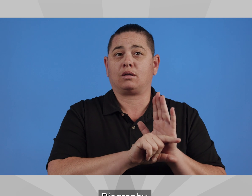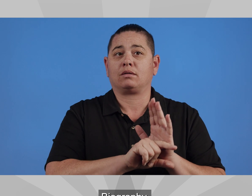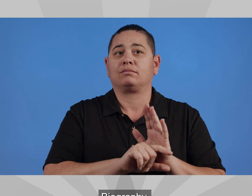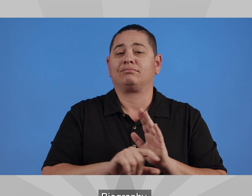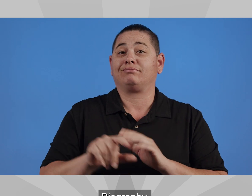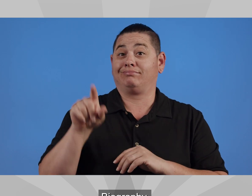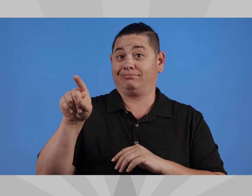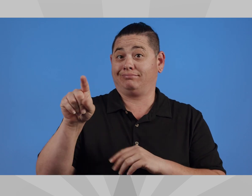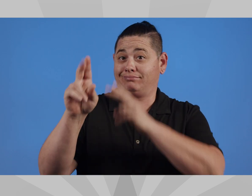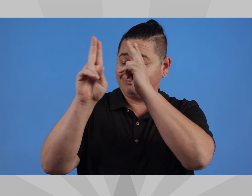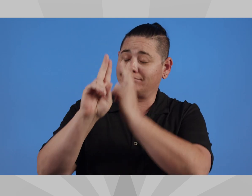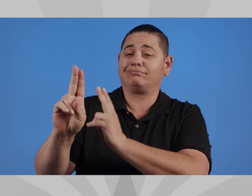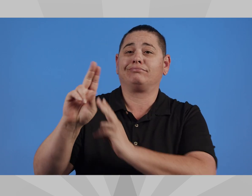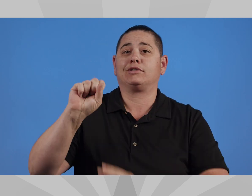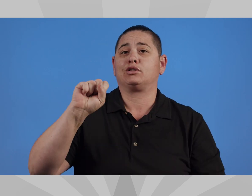Biography